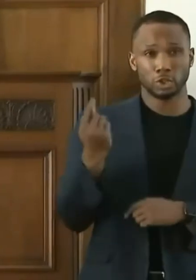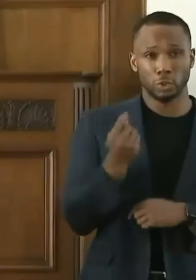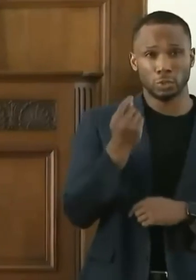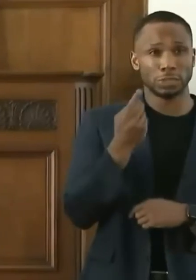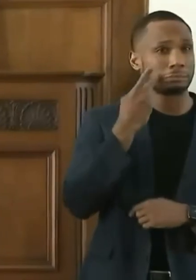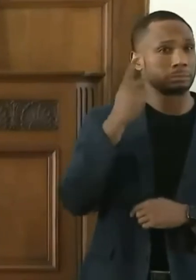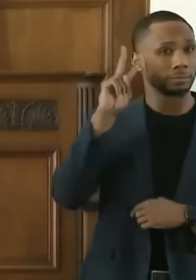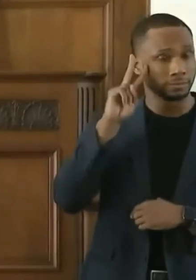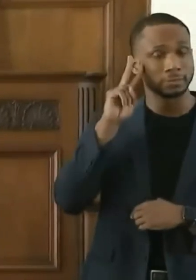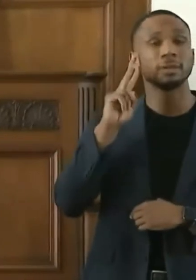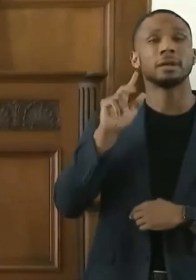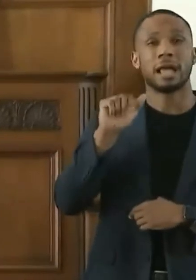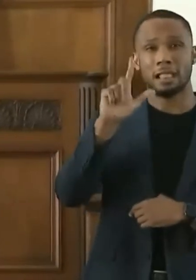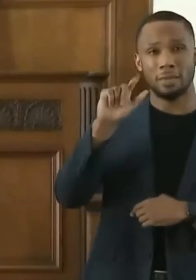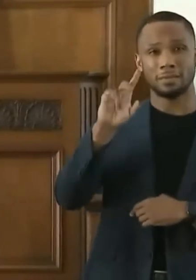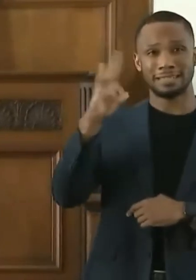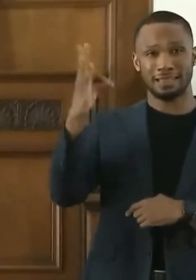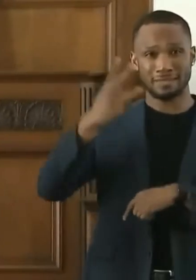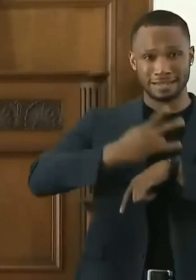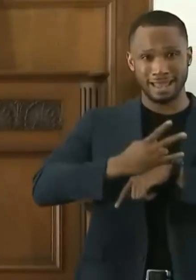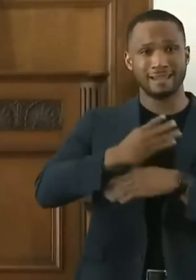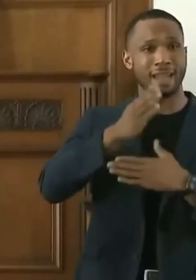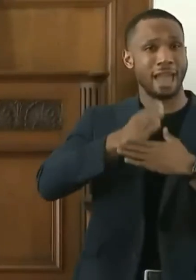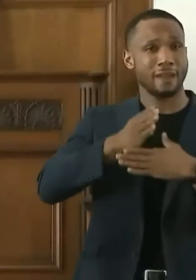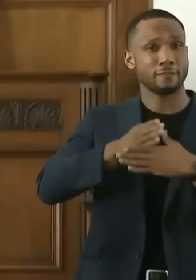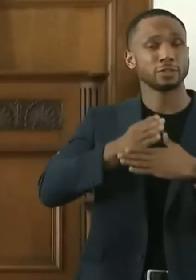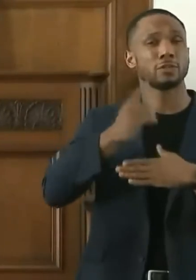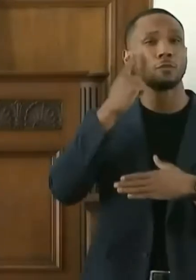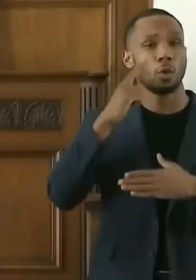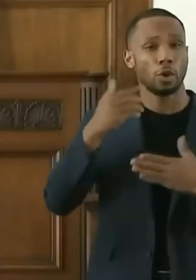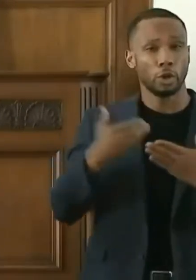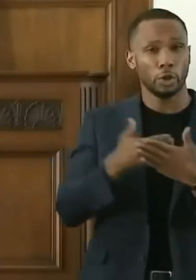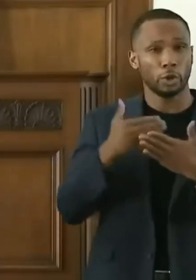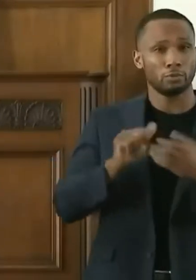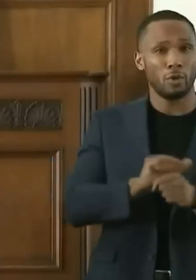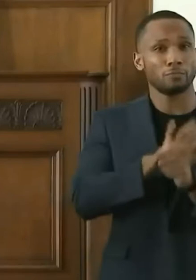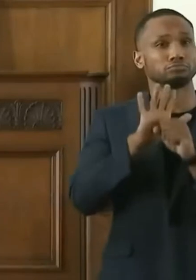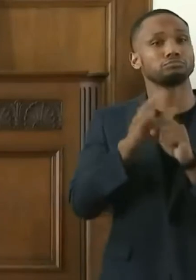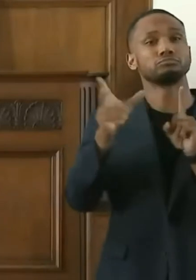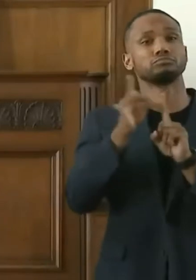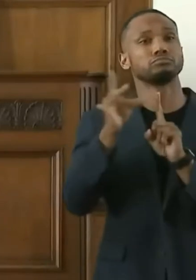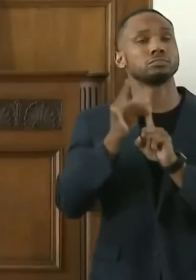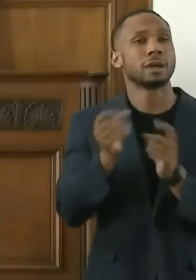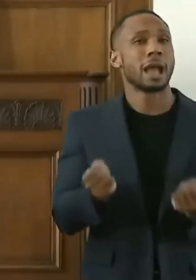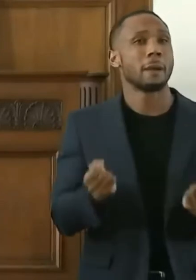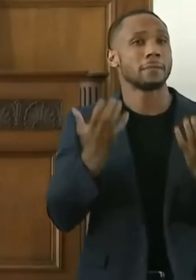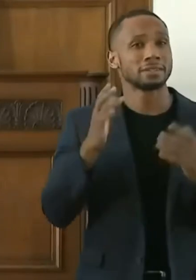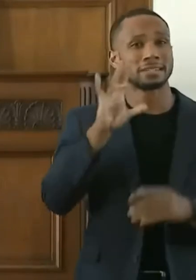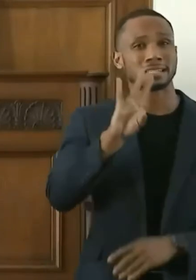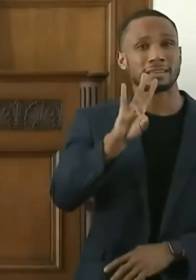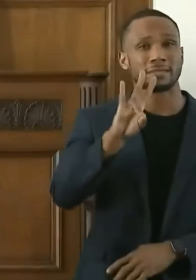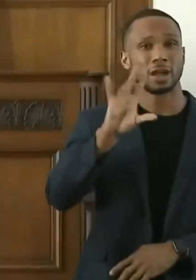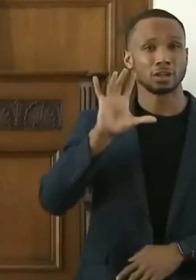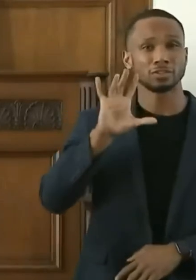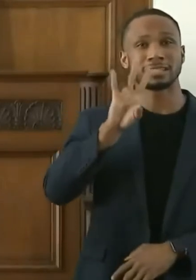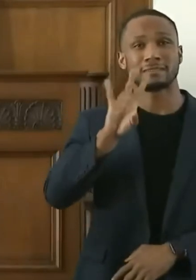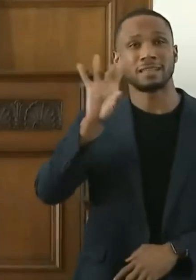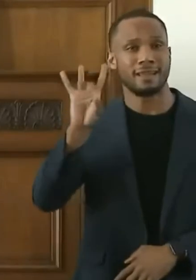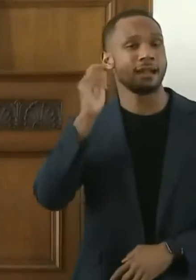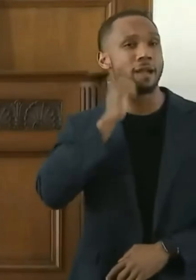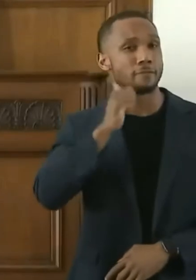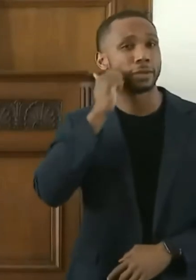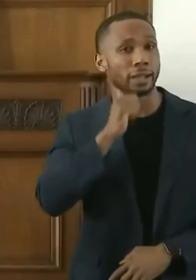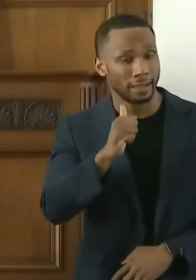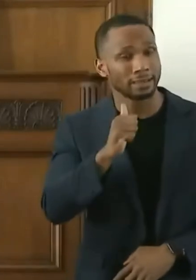Alabama's seven-day average for new COVID-19 cases was 778 per day.